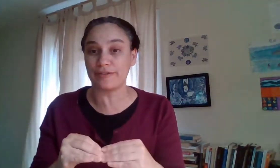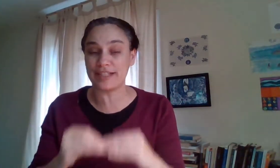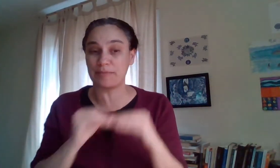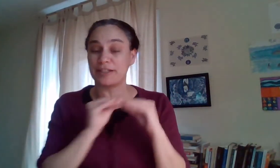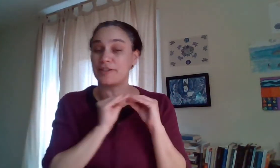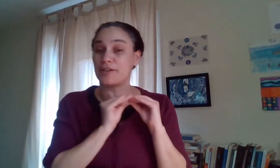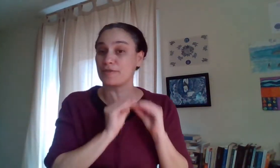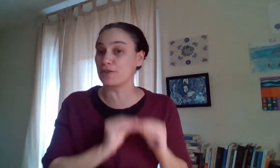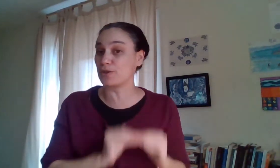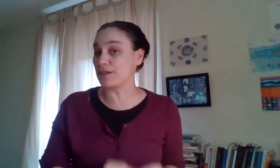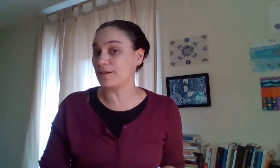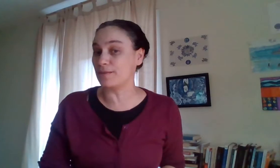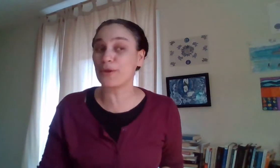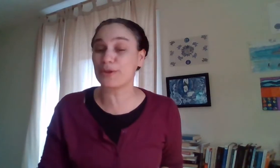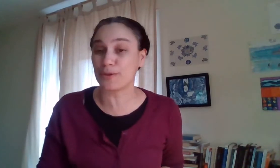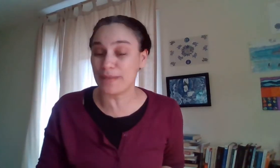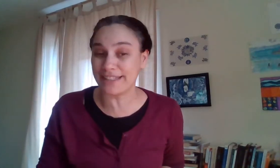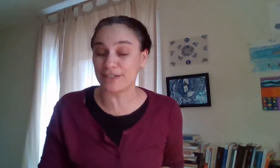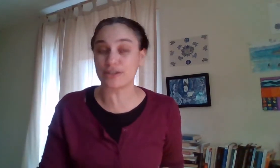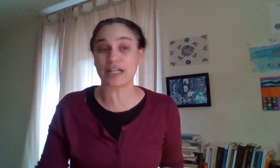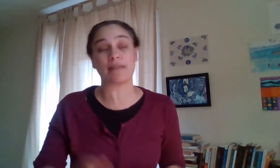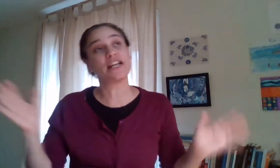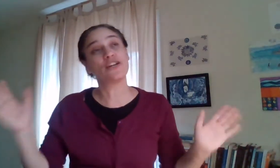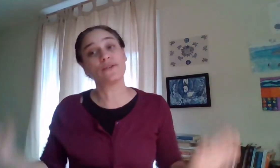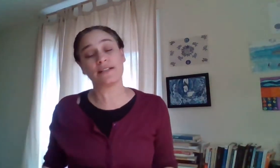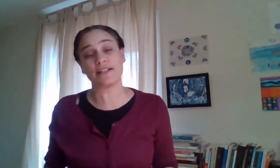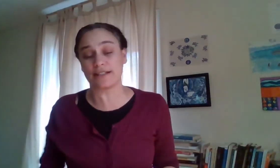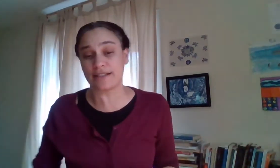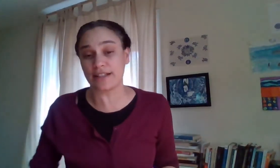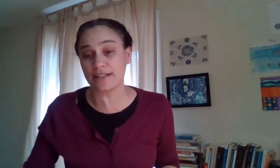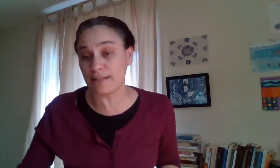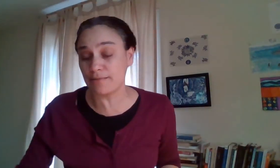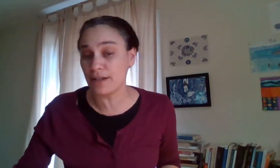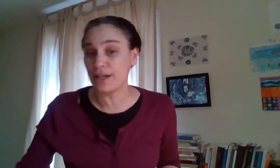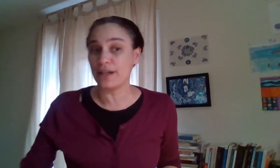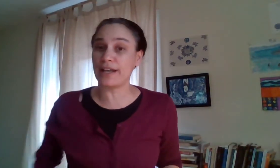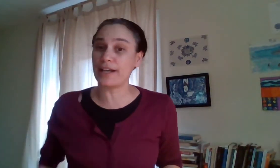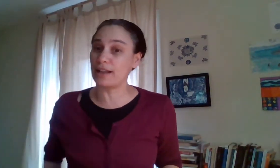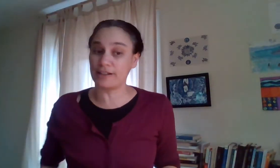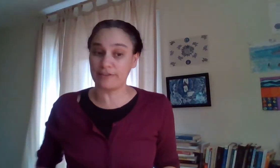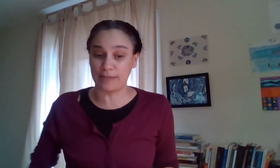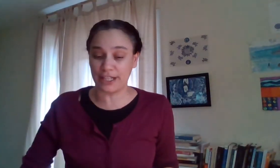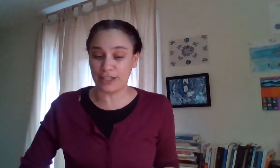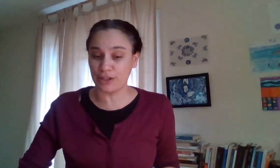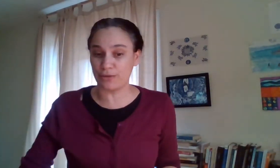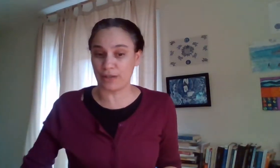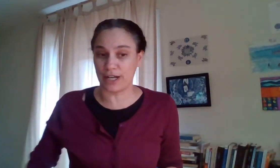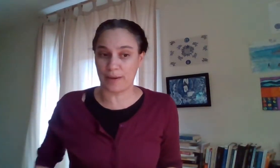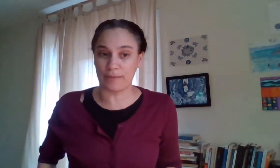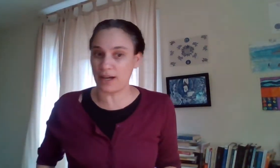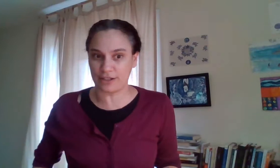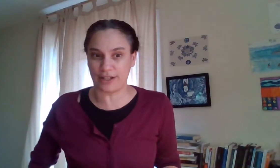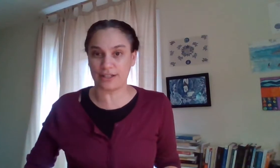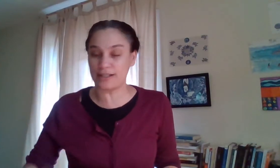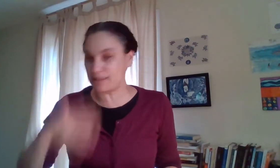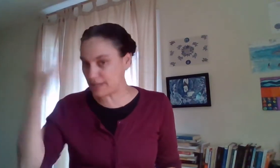investment in terms of your both your money and your time and i know that it can still seem like a lot of money to you uh i'm not trying to dismiss